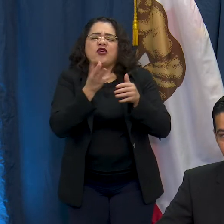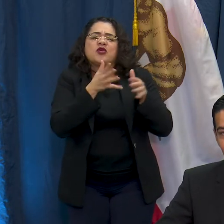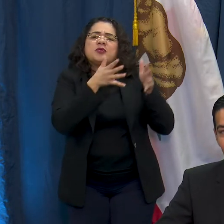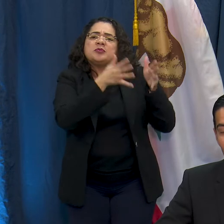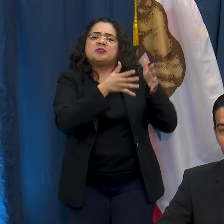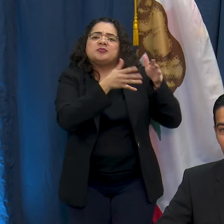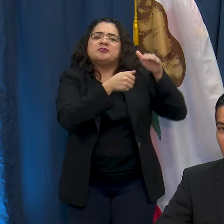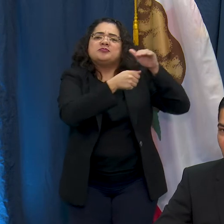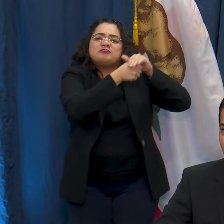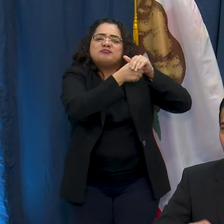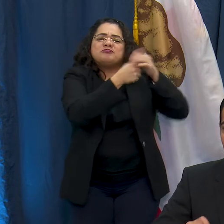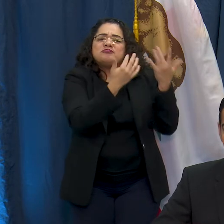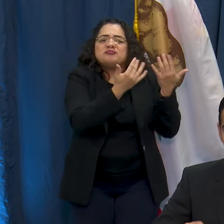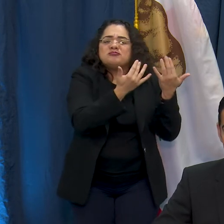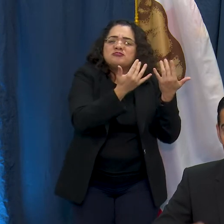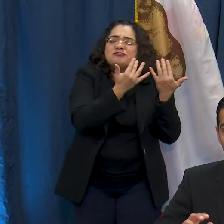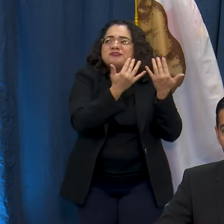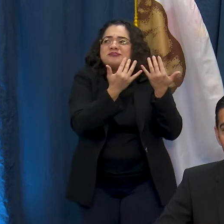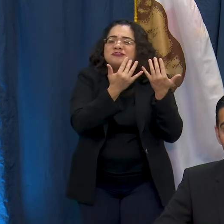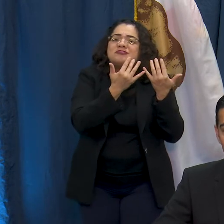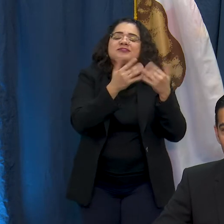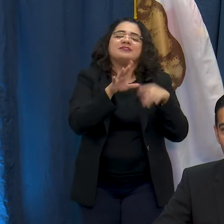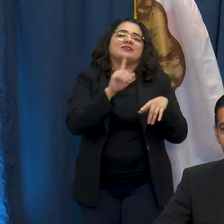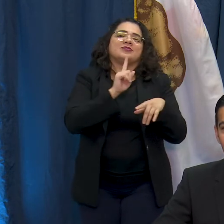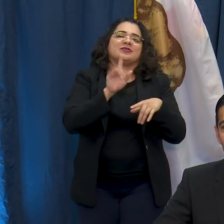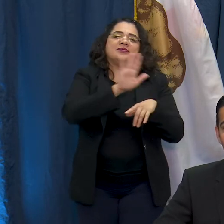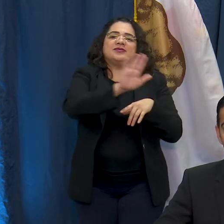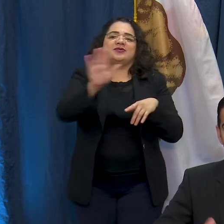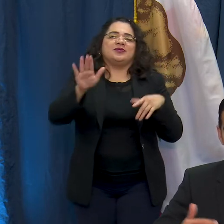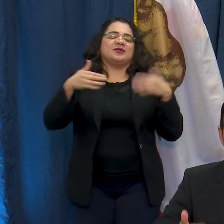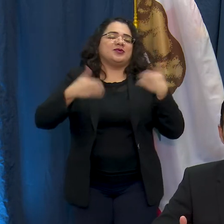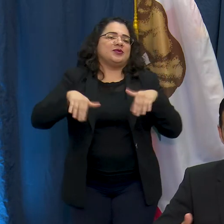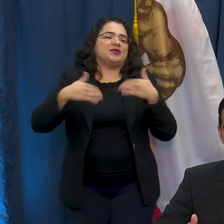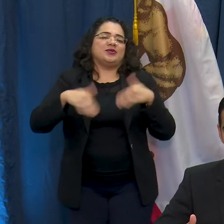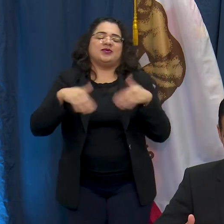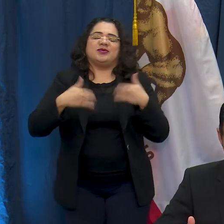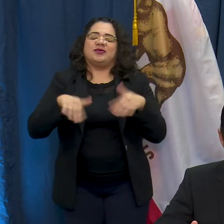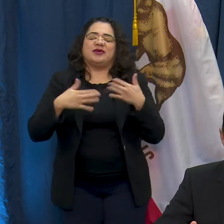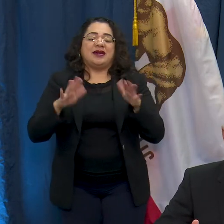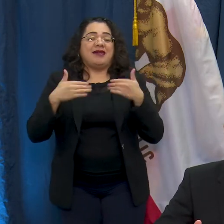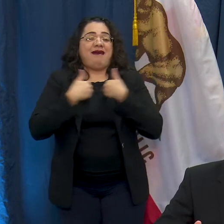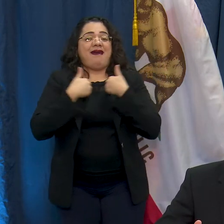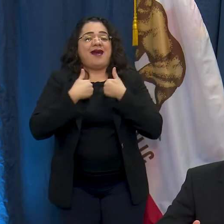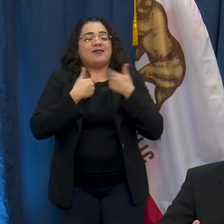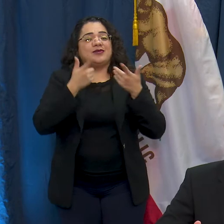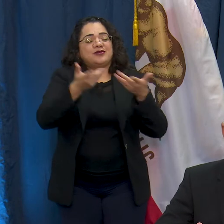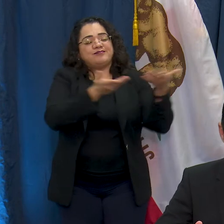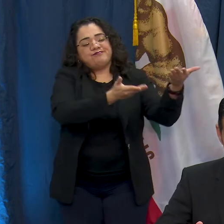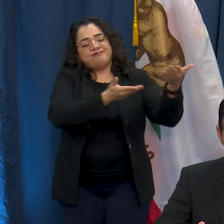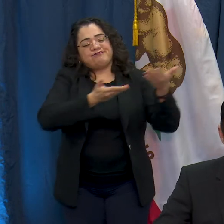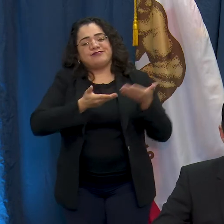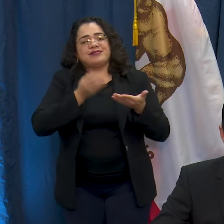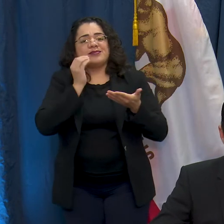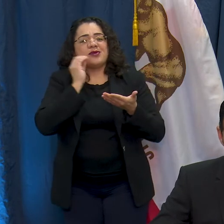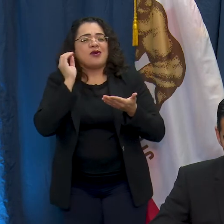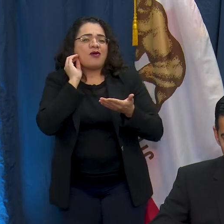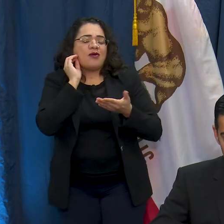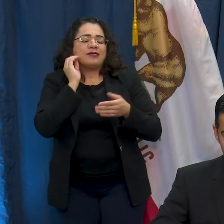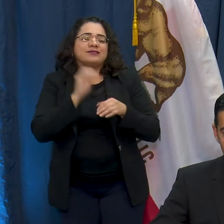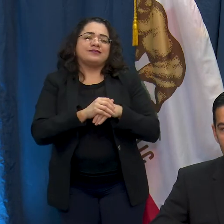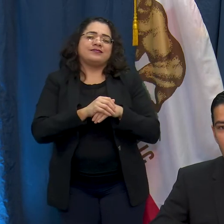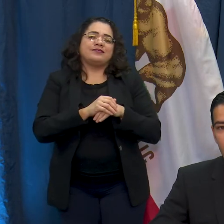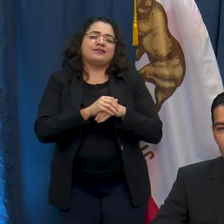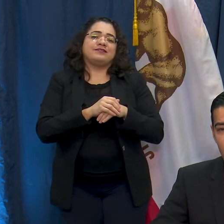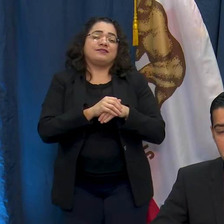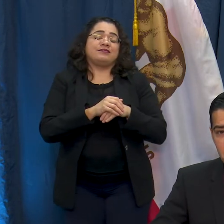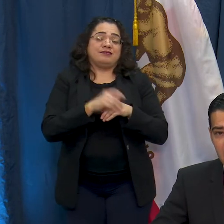not many and that's thanks to all of you and the work that you're doing to bringing these animals into our homes. This